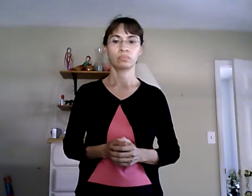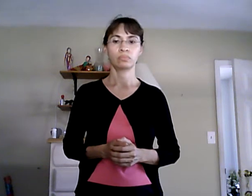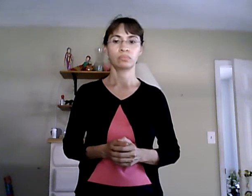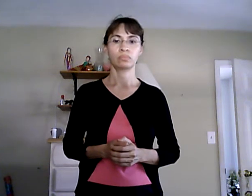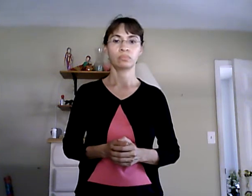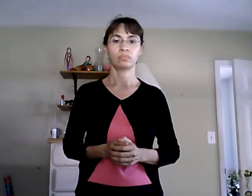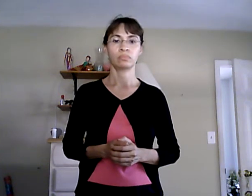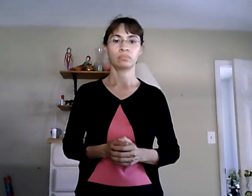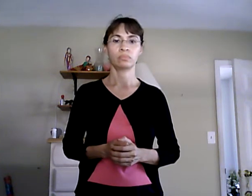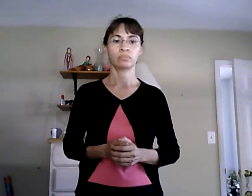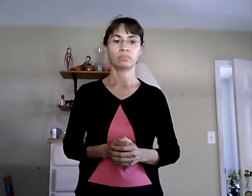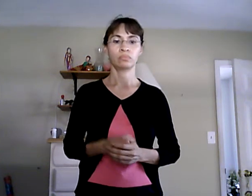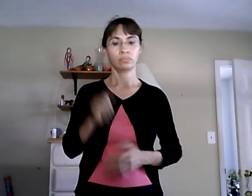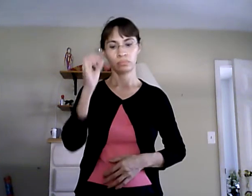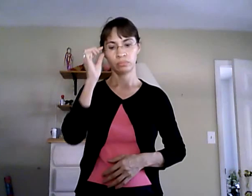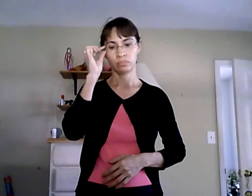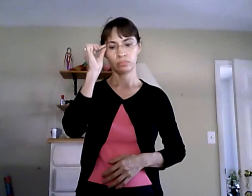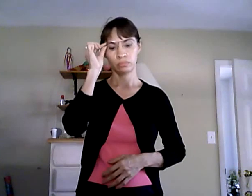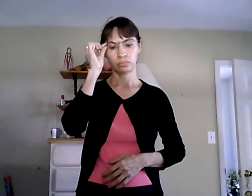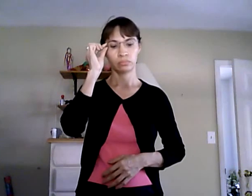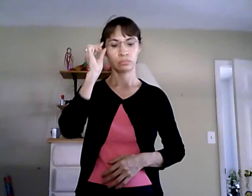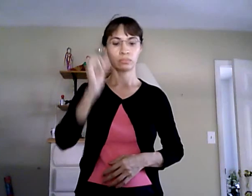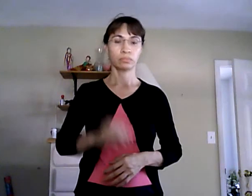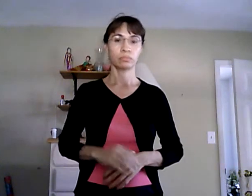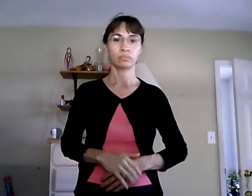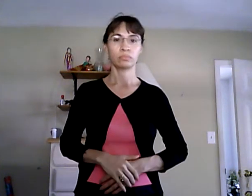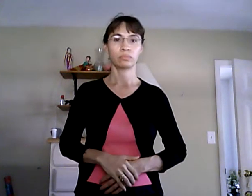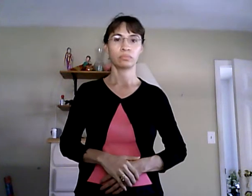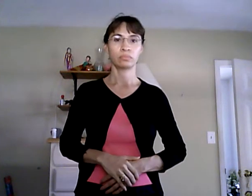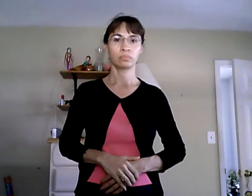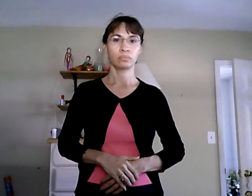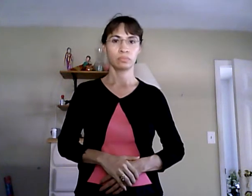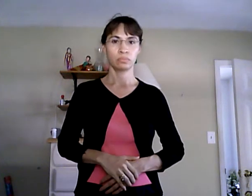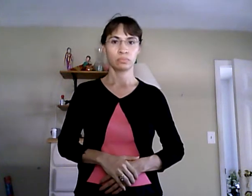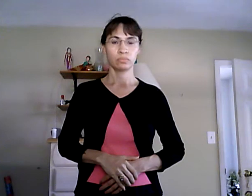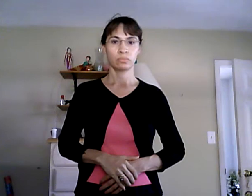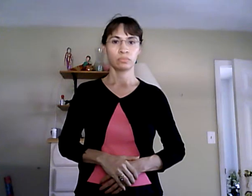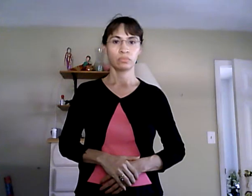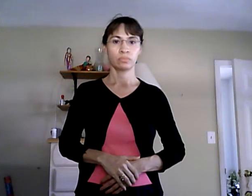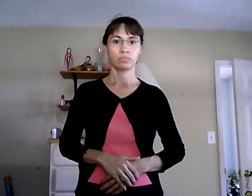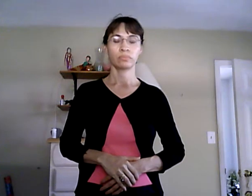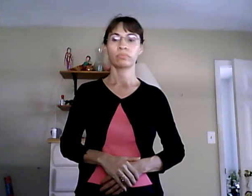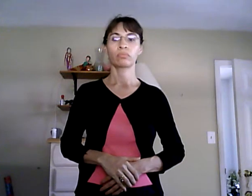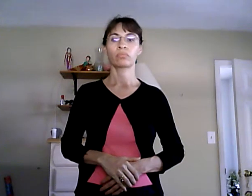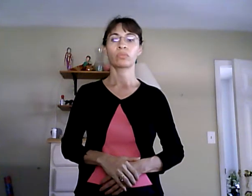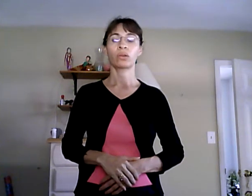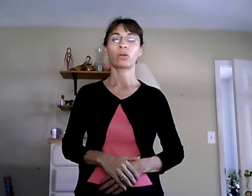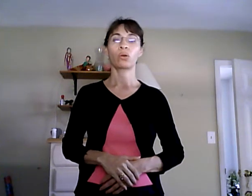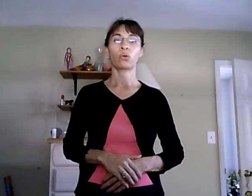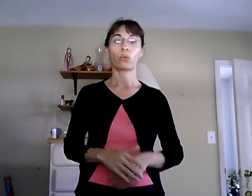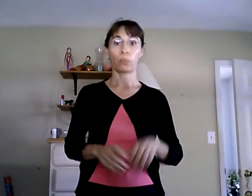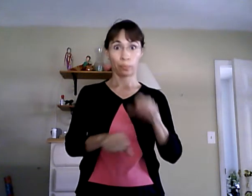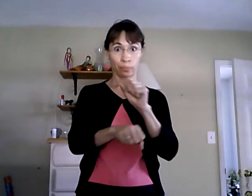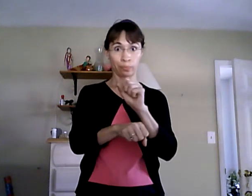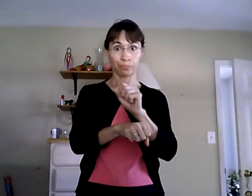thank you Lauren so you can see look at those words